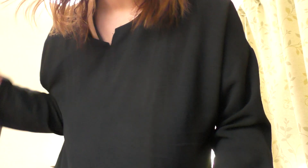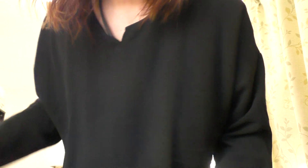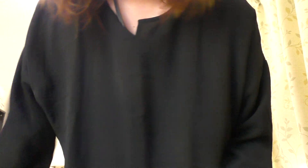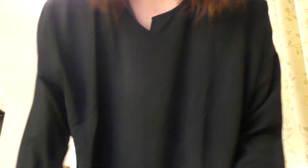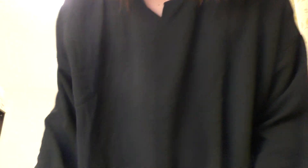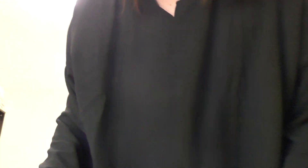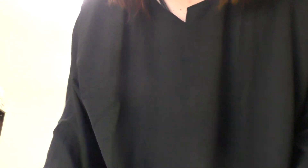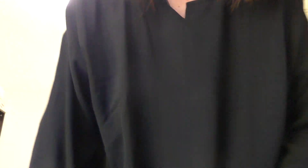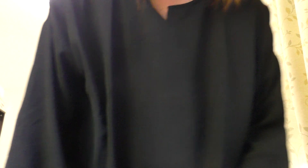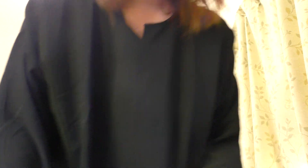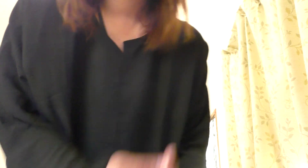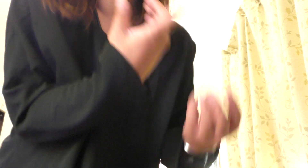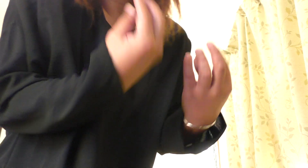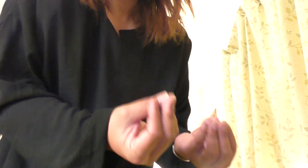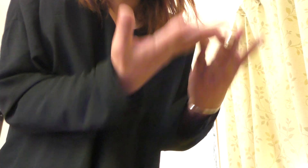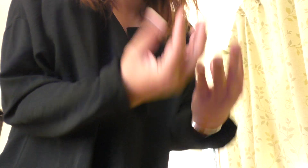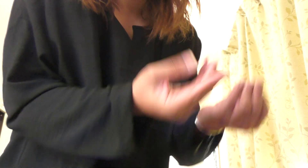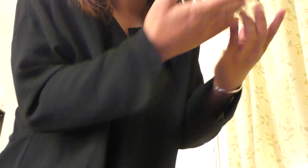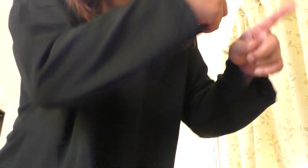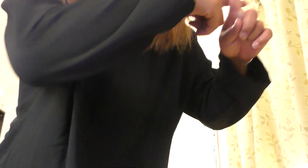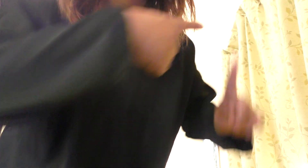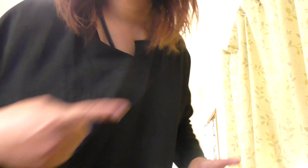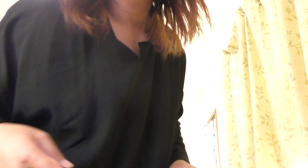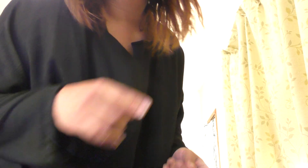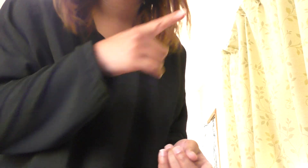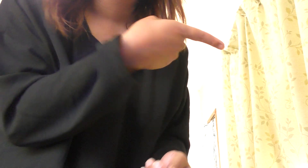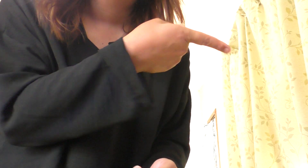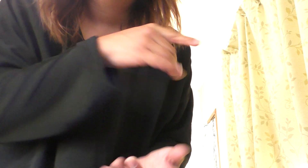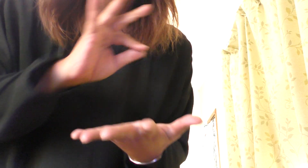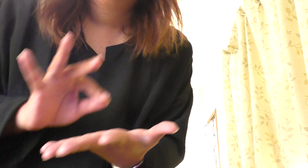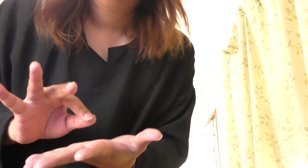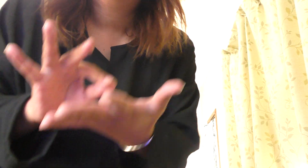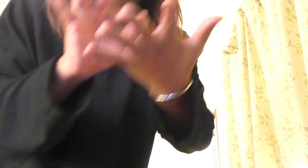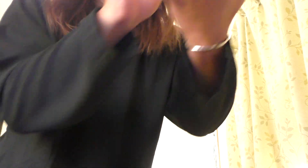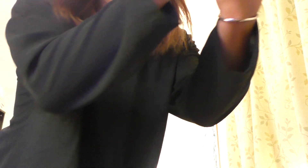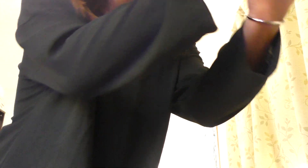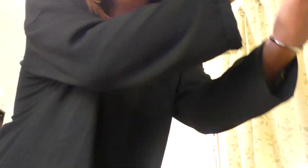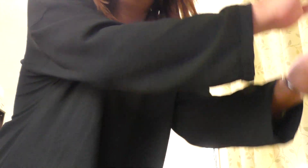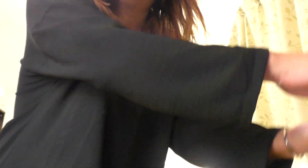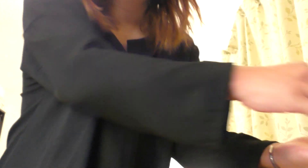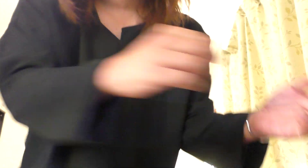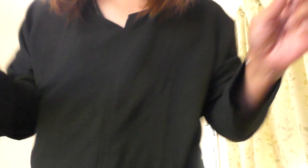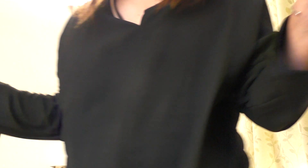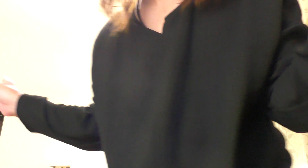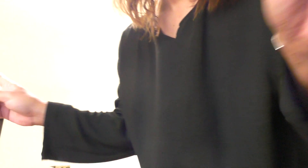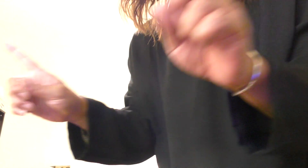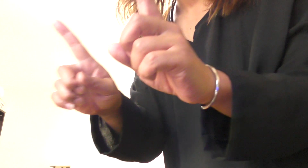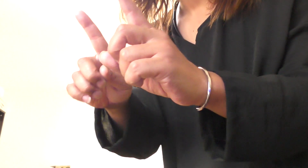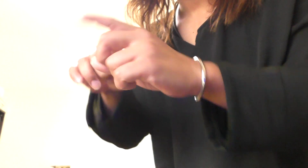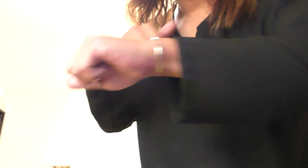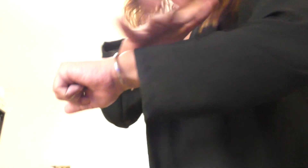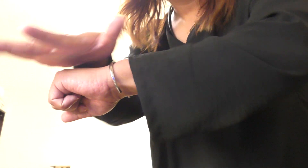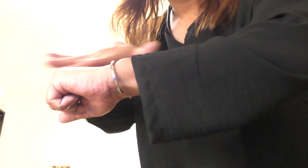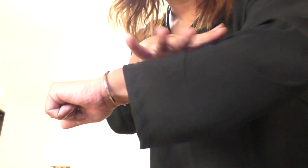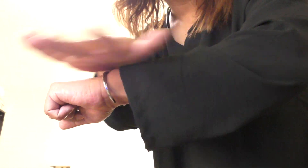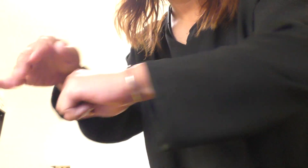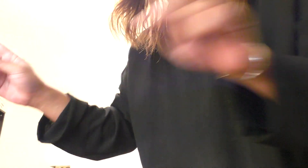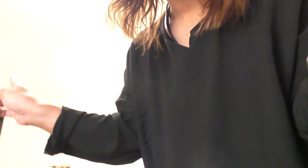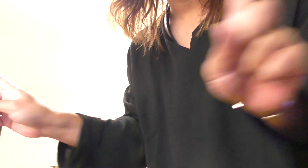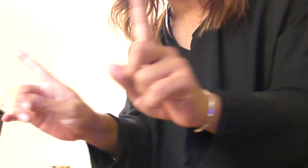me Merry Christmas, I wrapped it up and sent it With a note saying I love you,